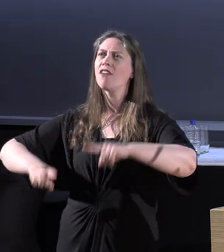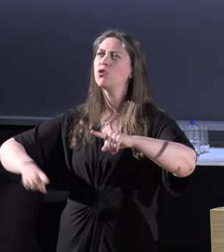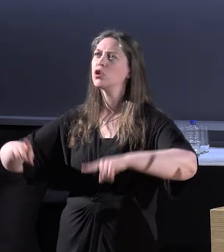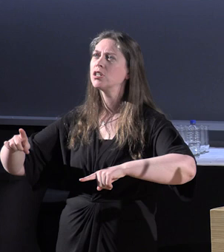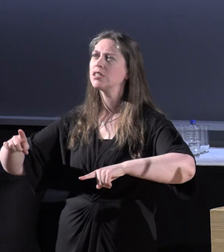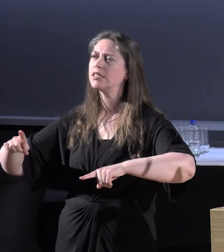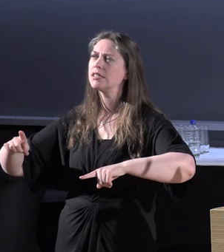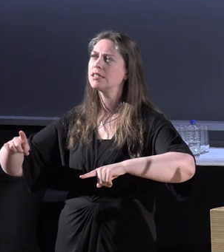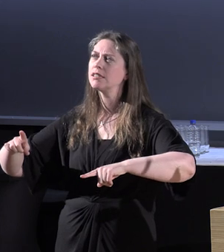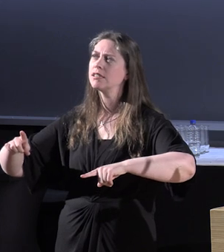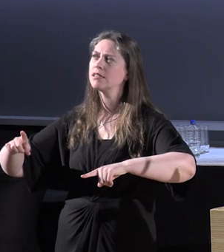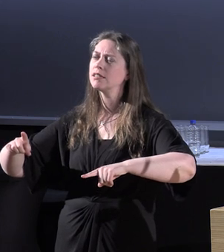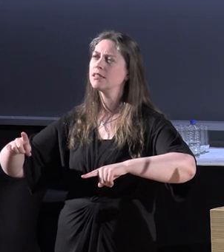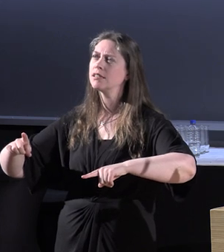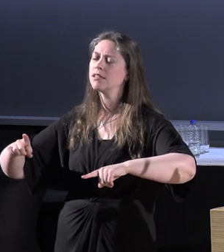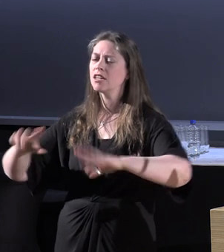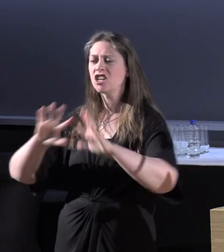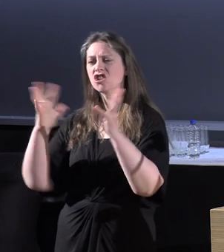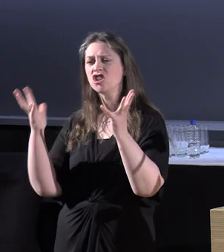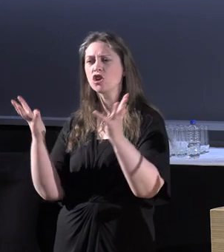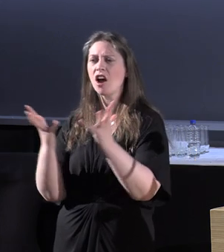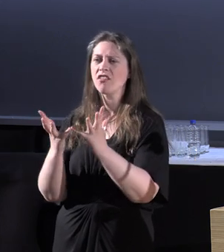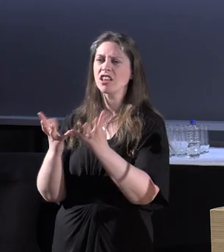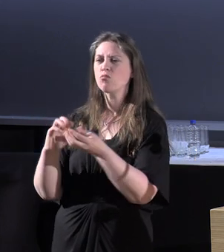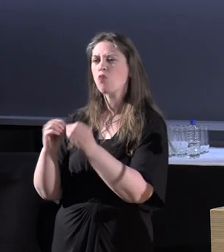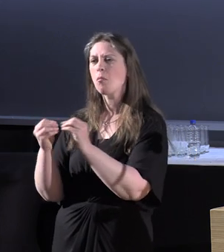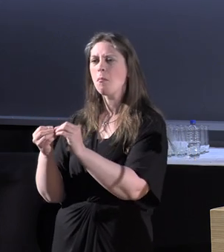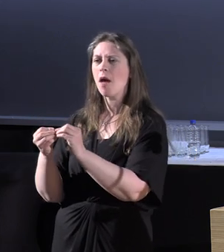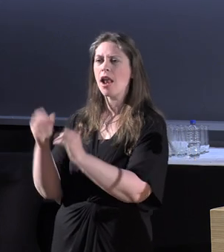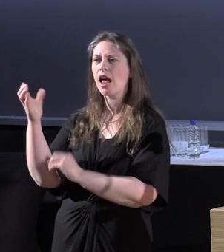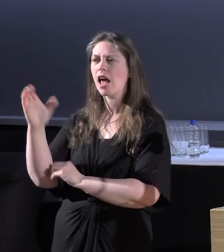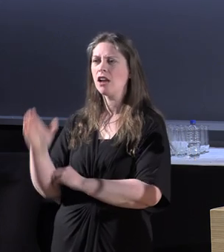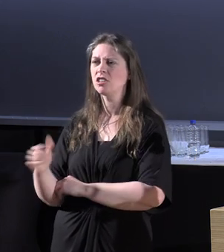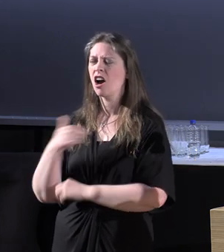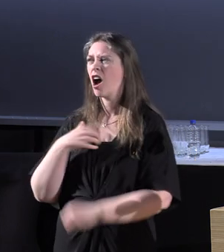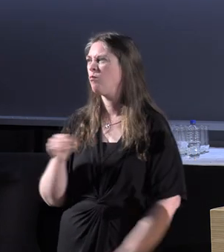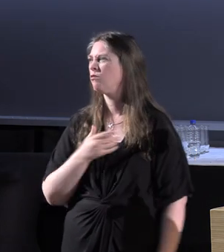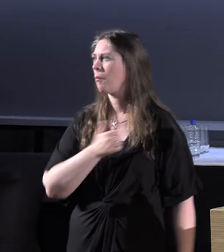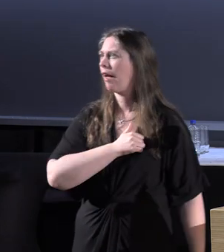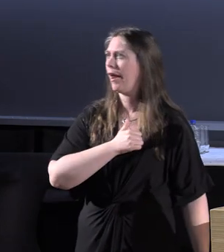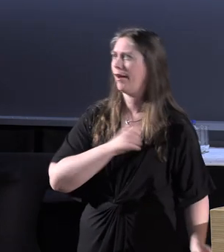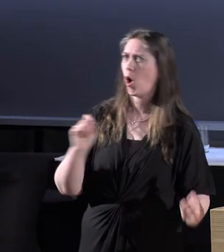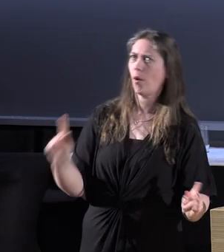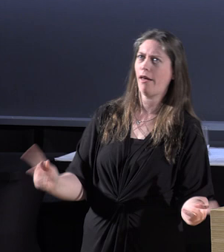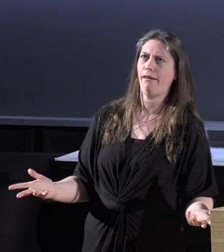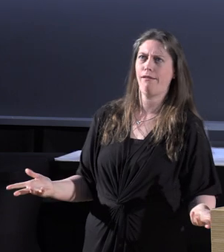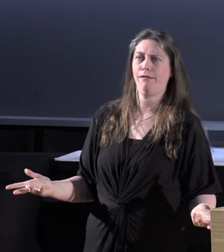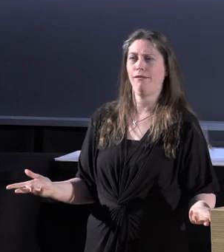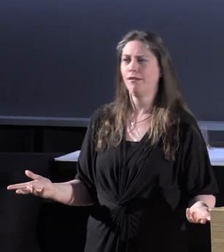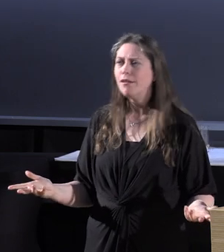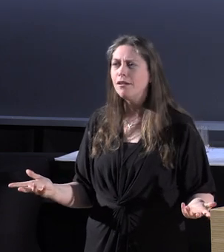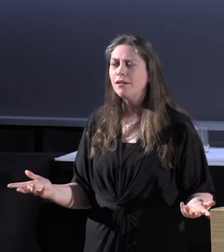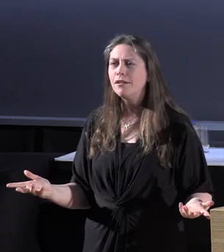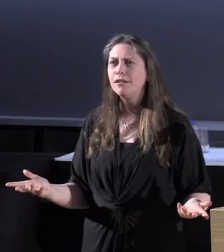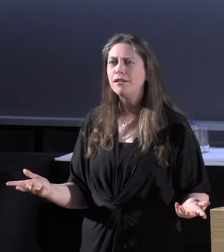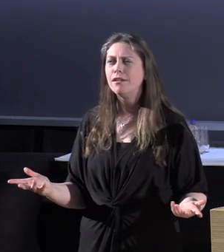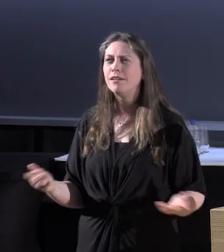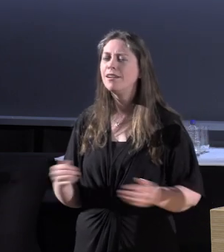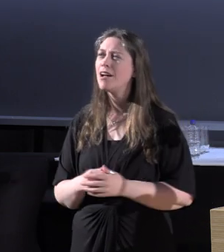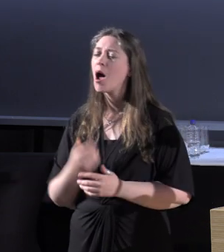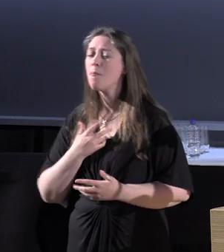geographically problematic country. I mean, I come from Canada, Canada, okay? And my